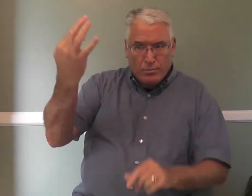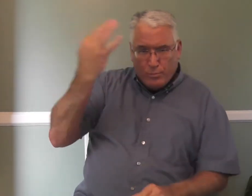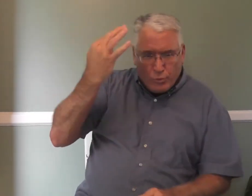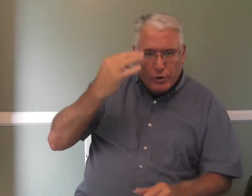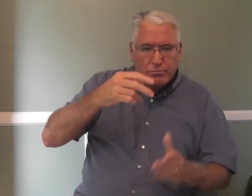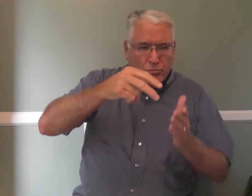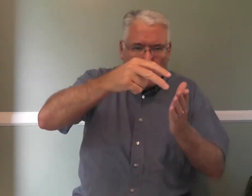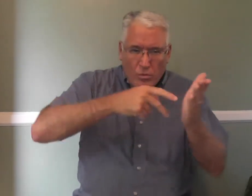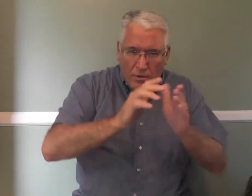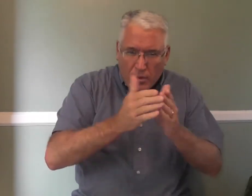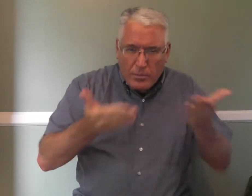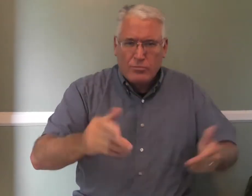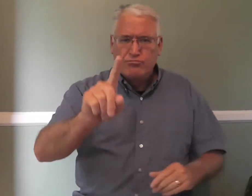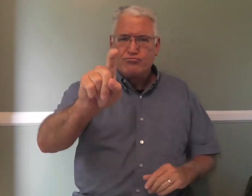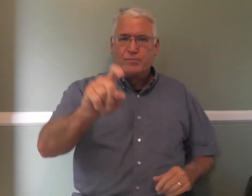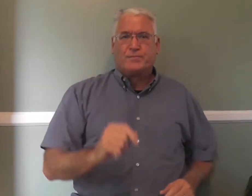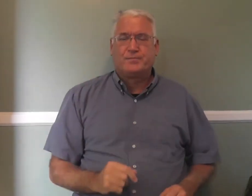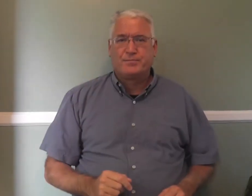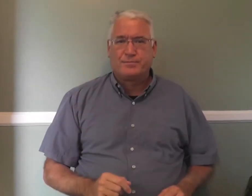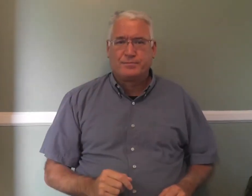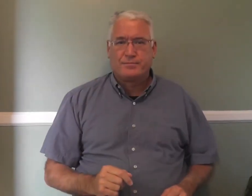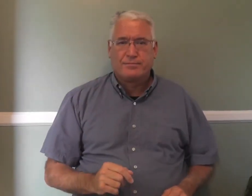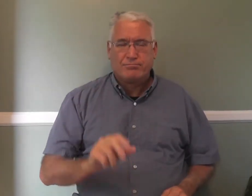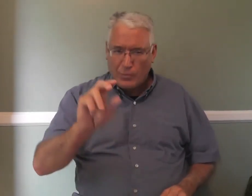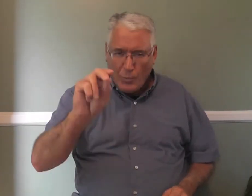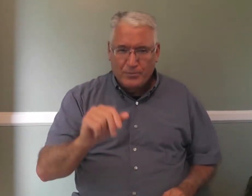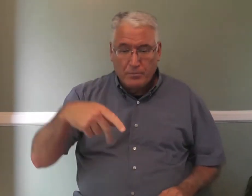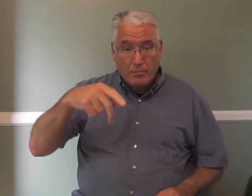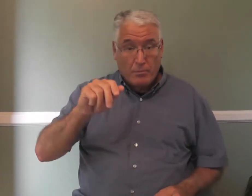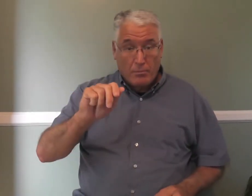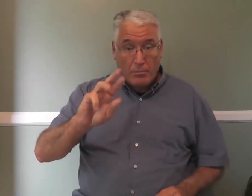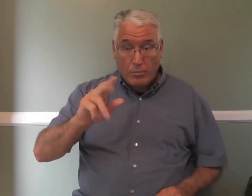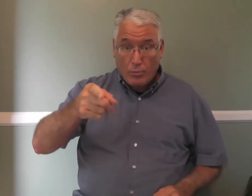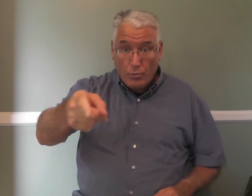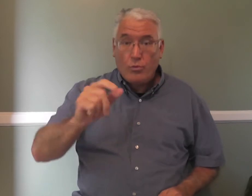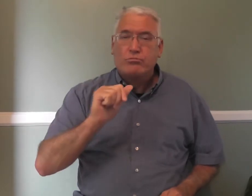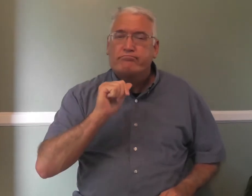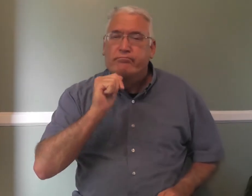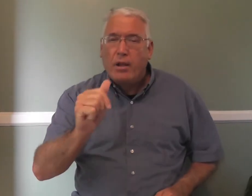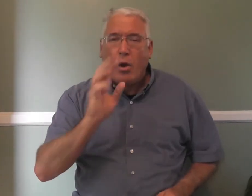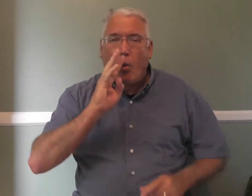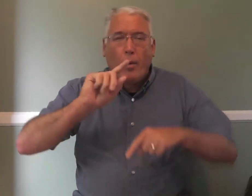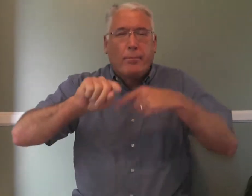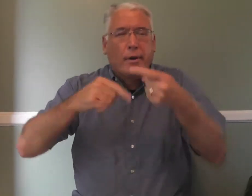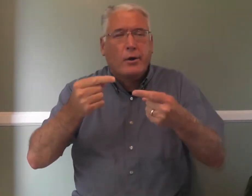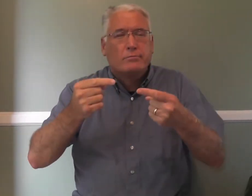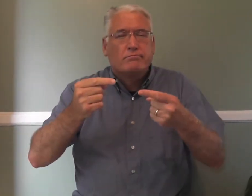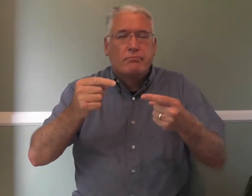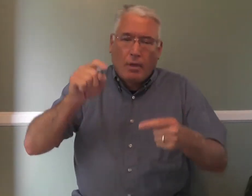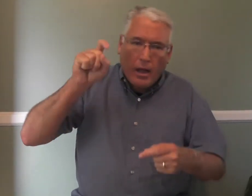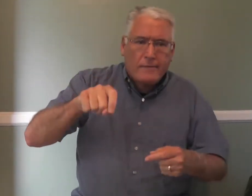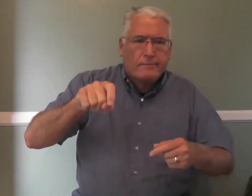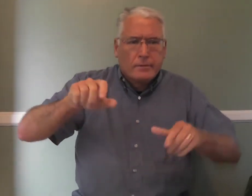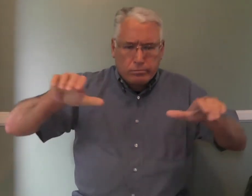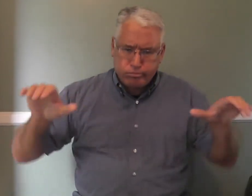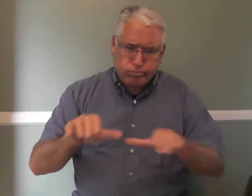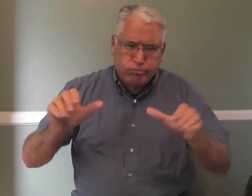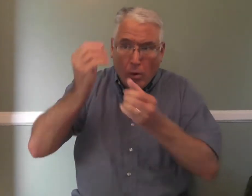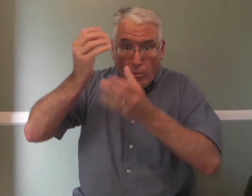that we learn from the preaching and the reading? No. Paul's not talking about that we